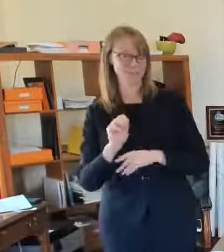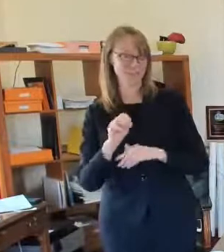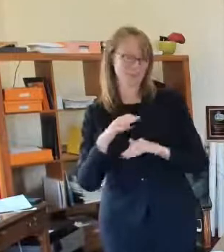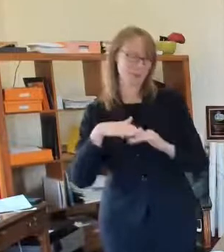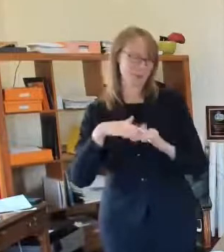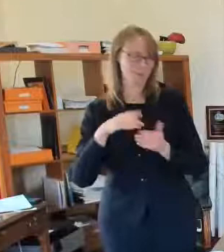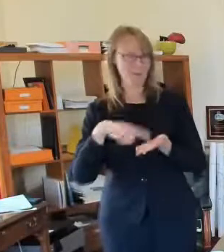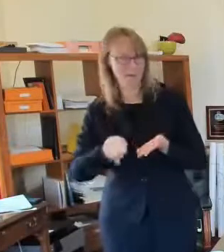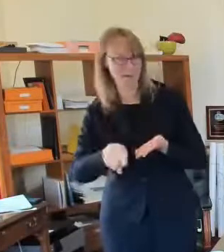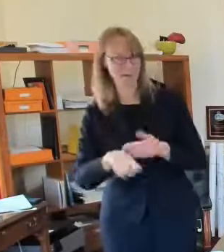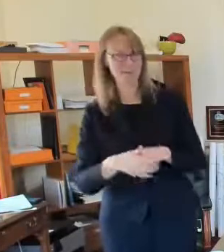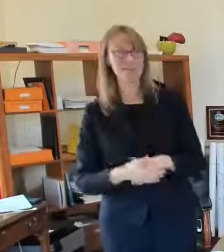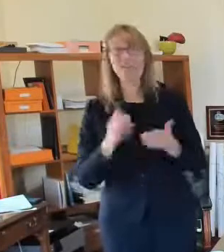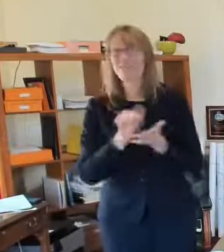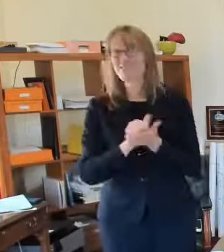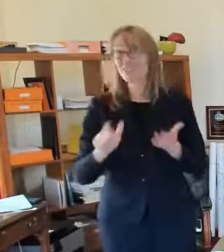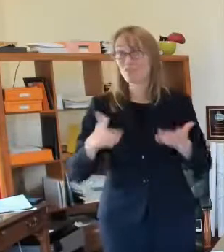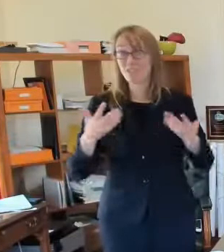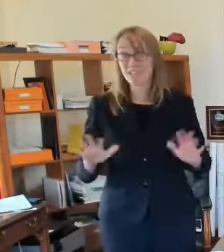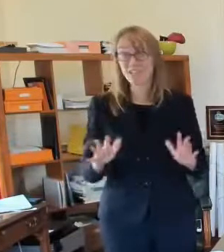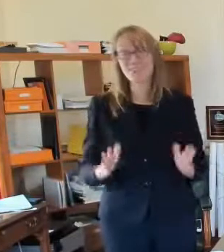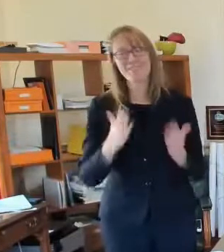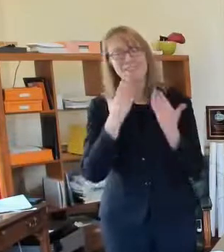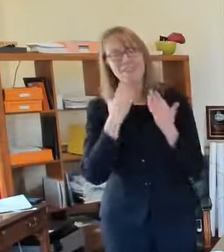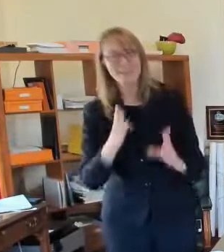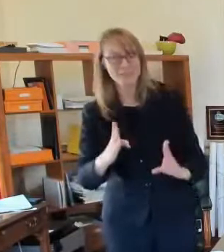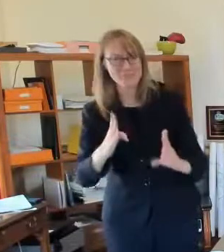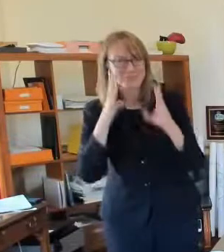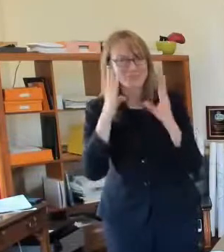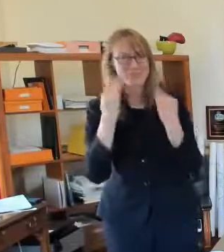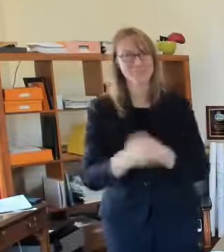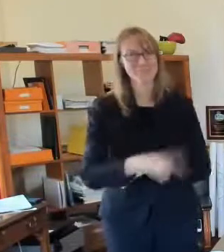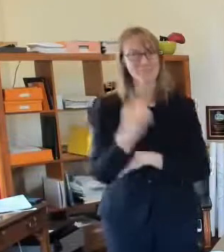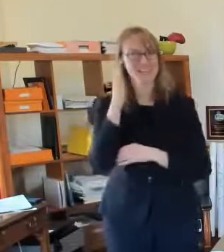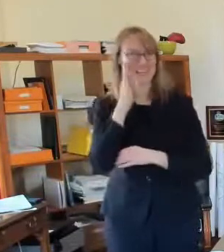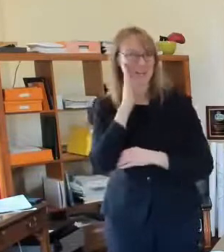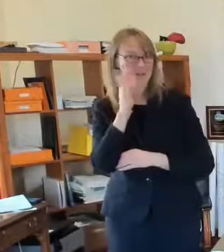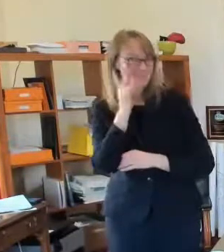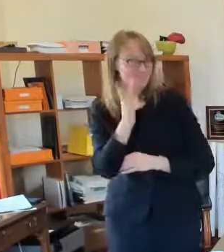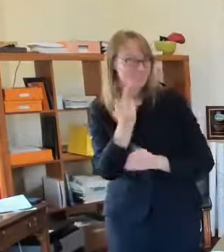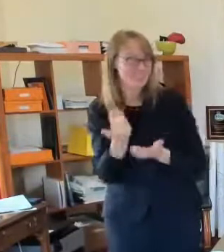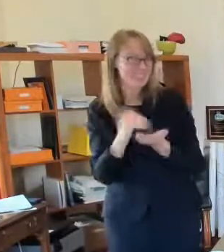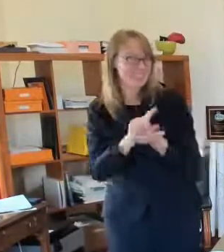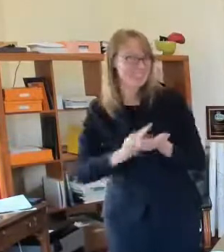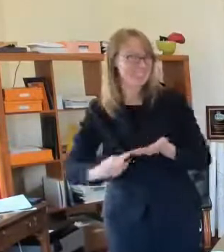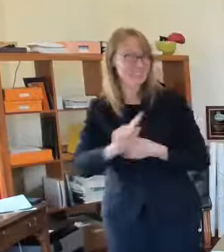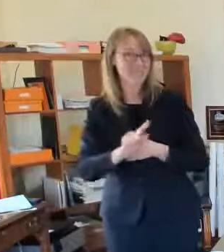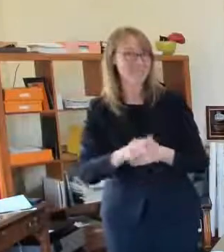with us today and um we'll be back with you next week thanks so much